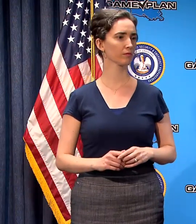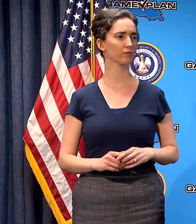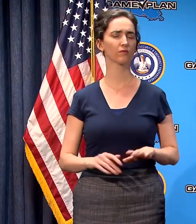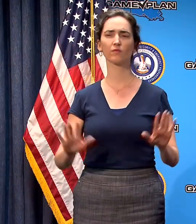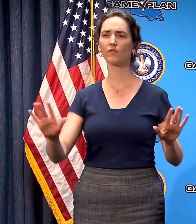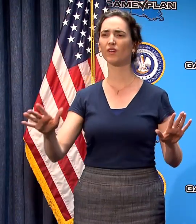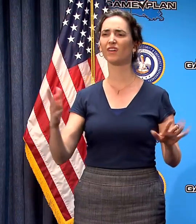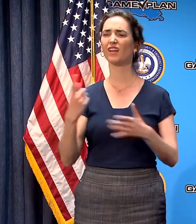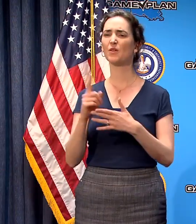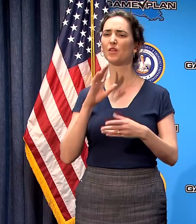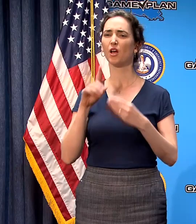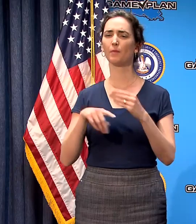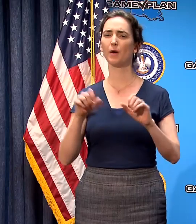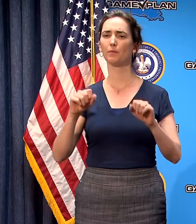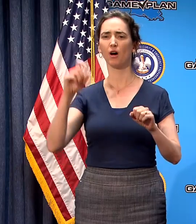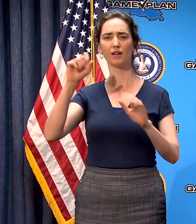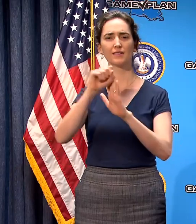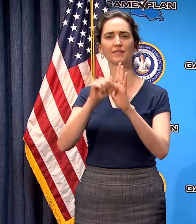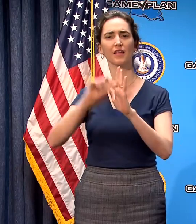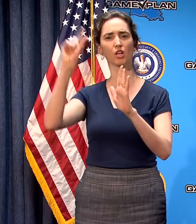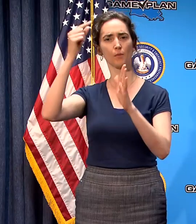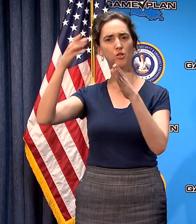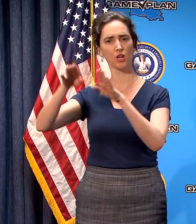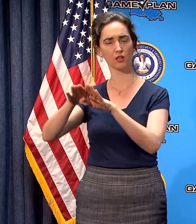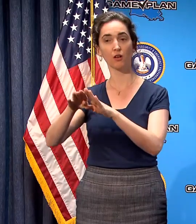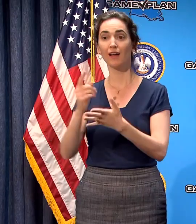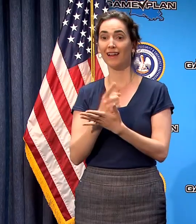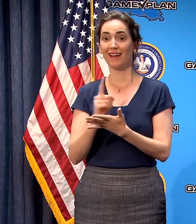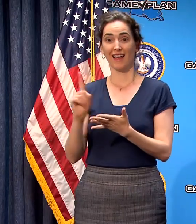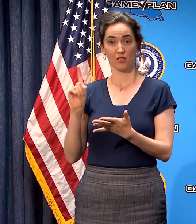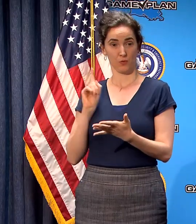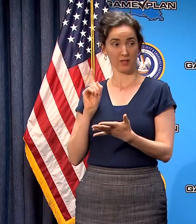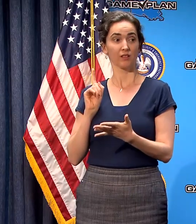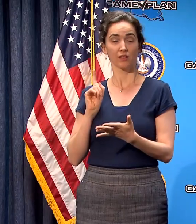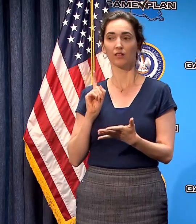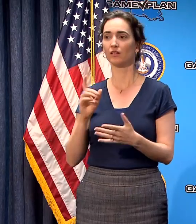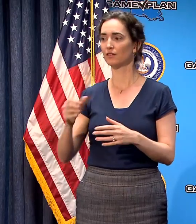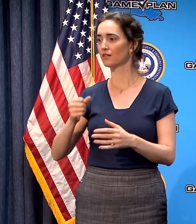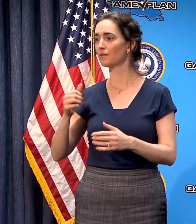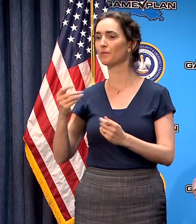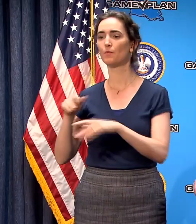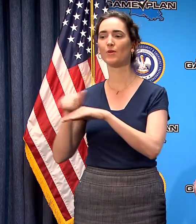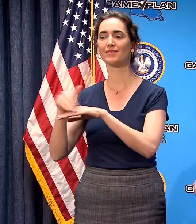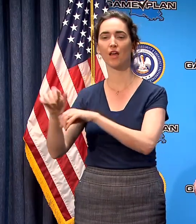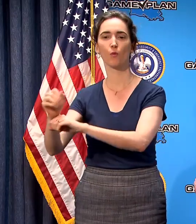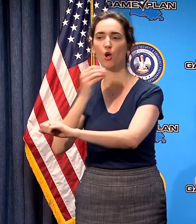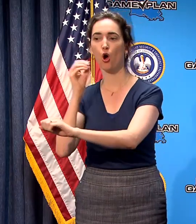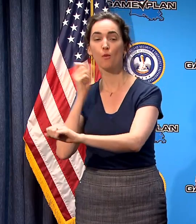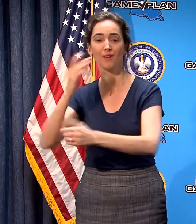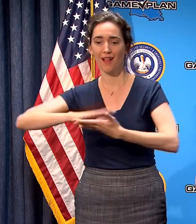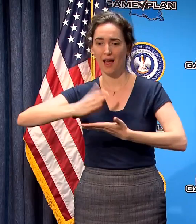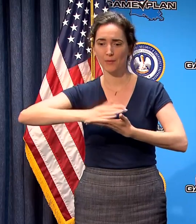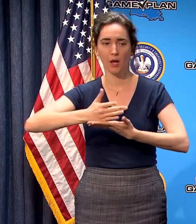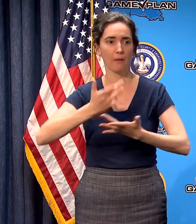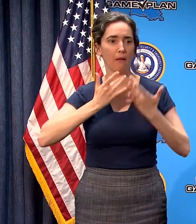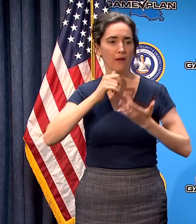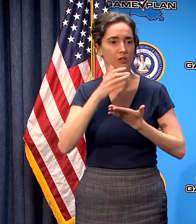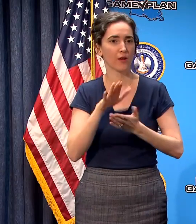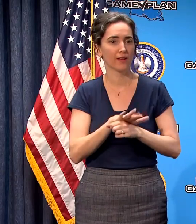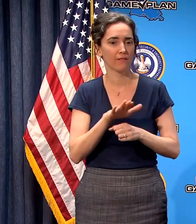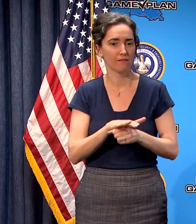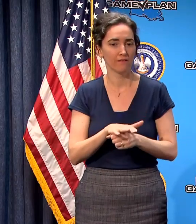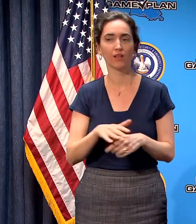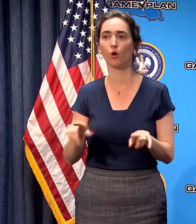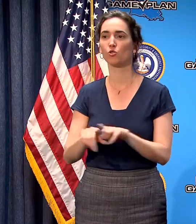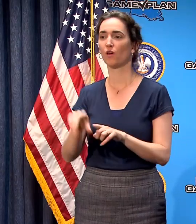last week you had work at home but had trouble finding enough laptops for the folks working at home and finding enough